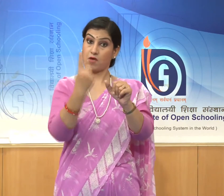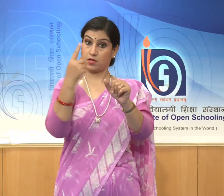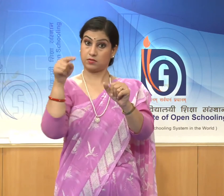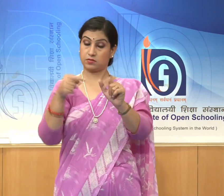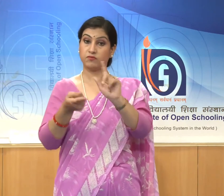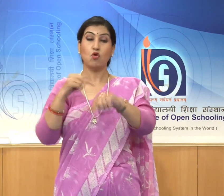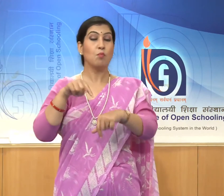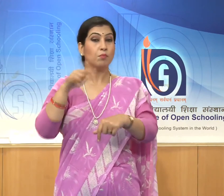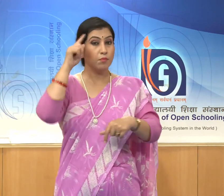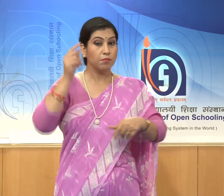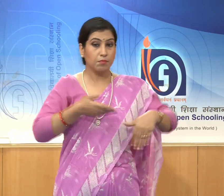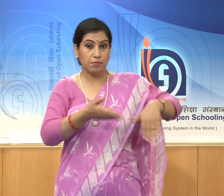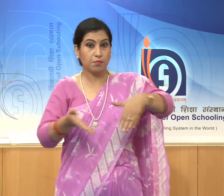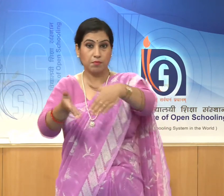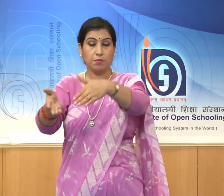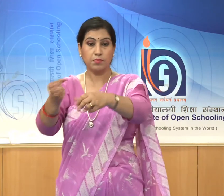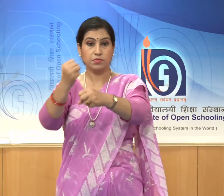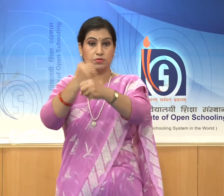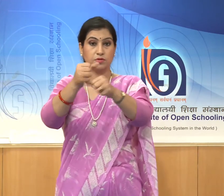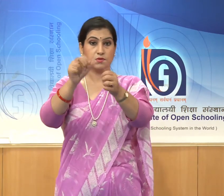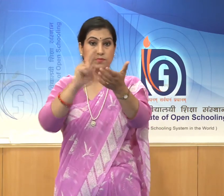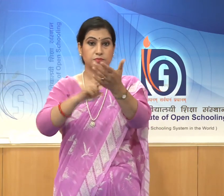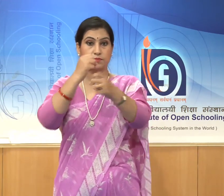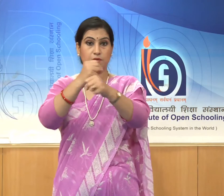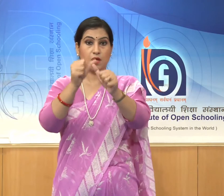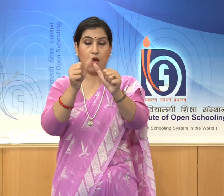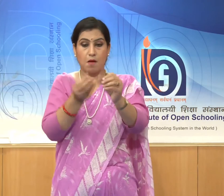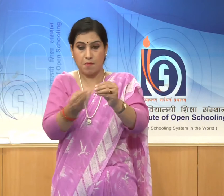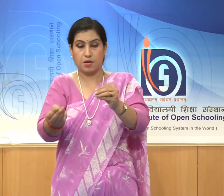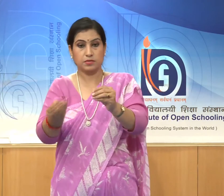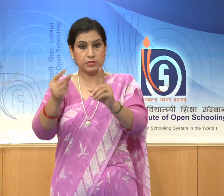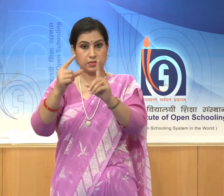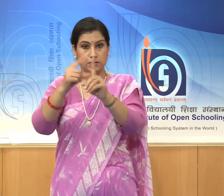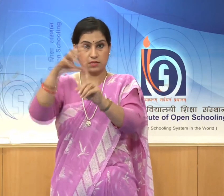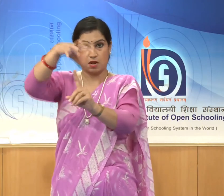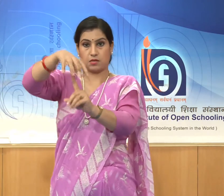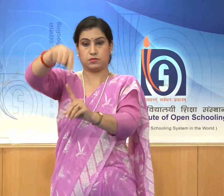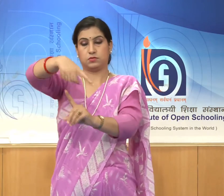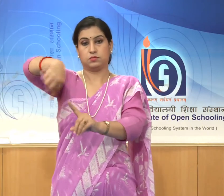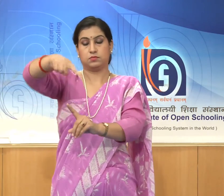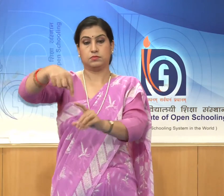in the eastern coast of India